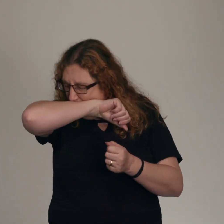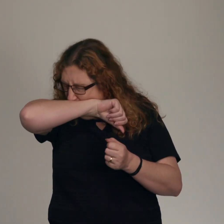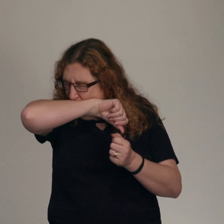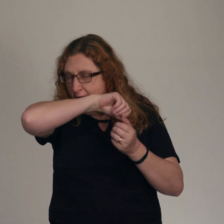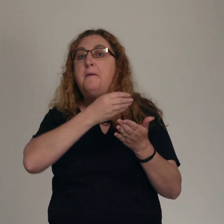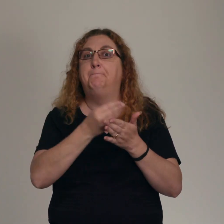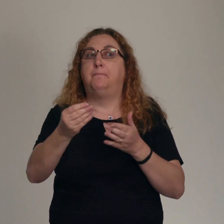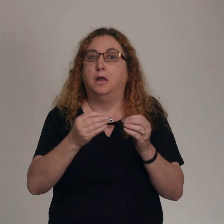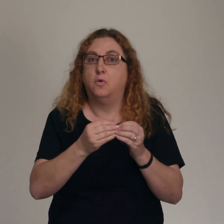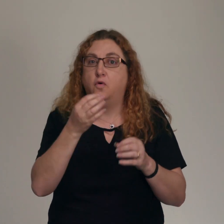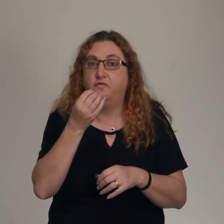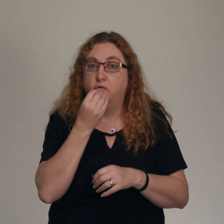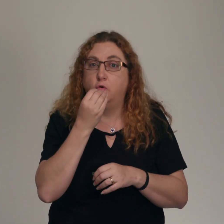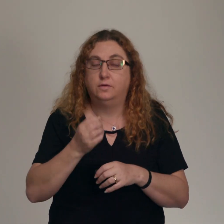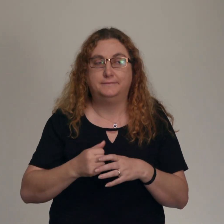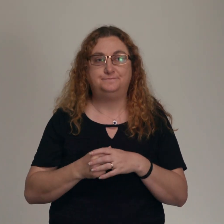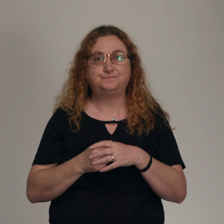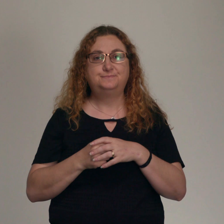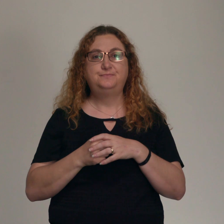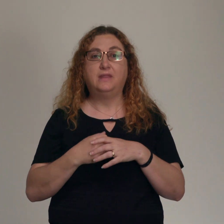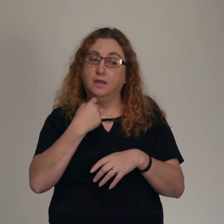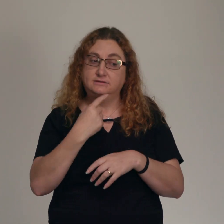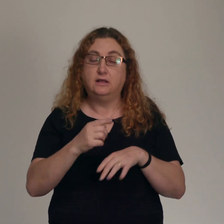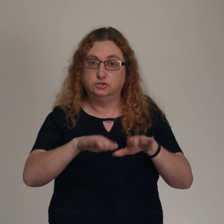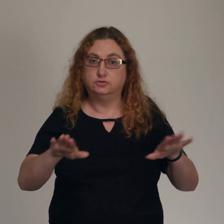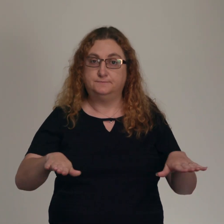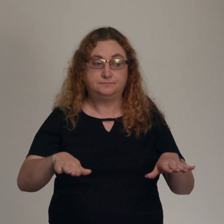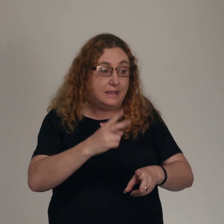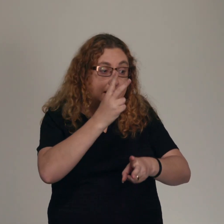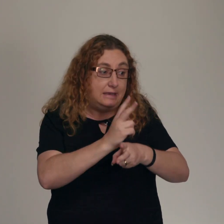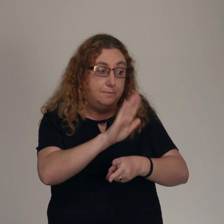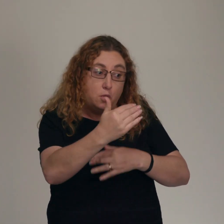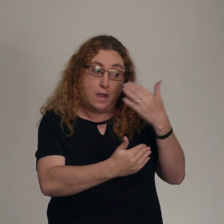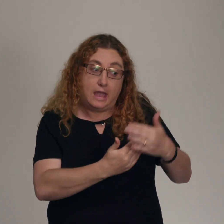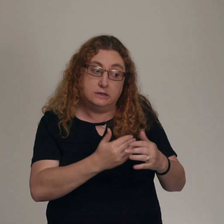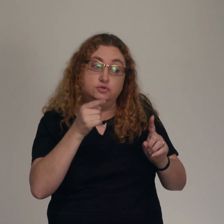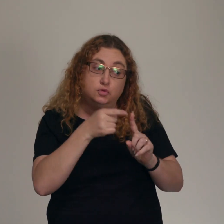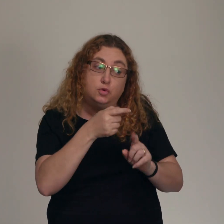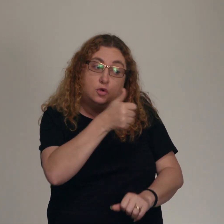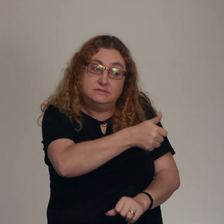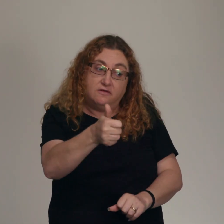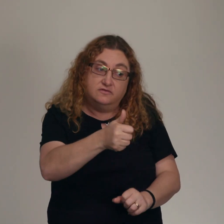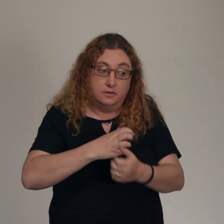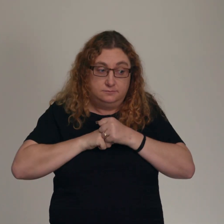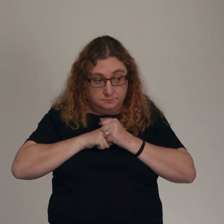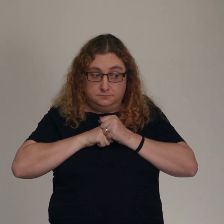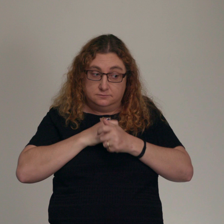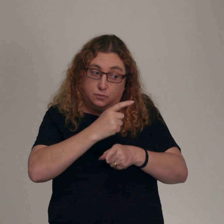your way to McDonald's, you tell your children, look, keep your hands to yourself. And in the back seat, one brother